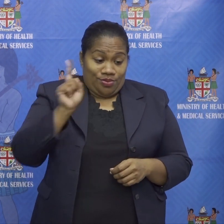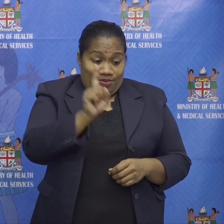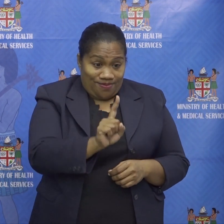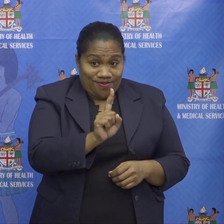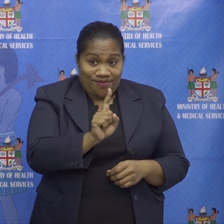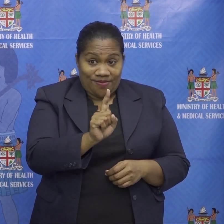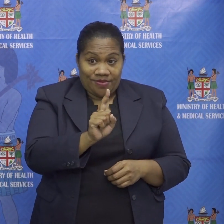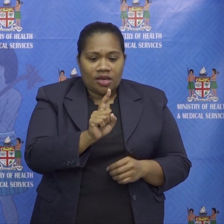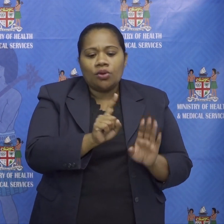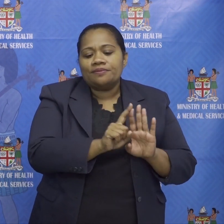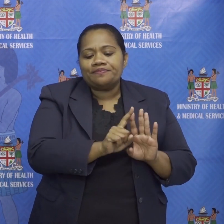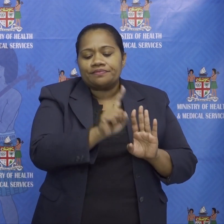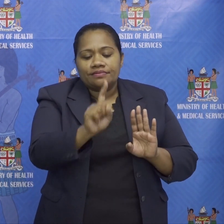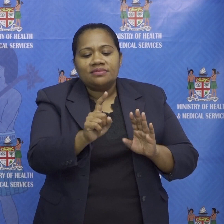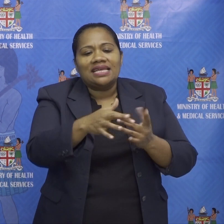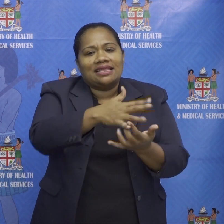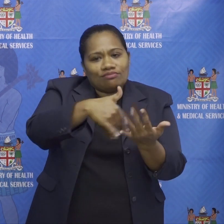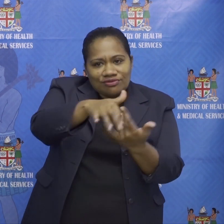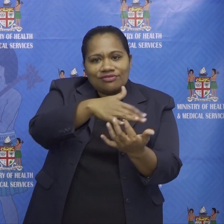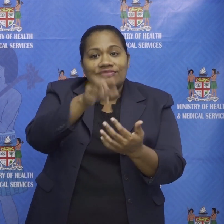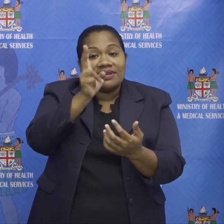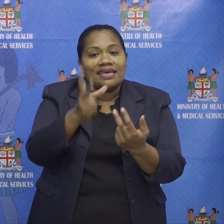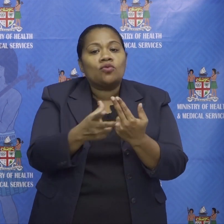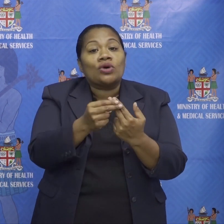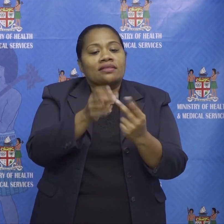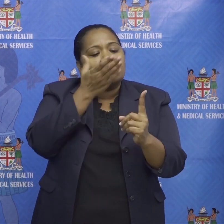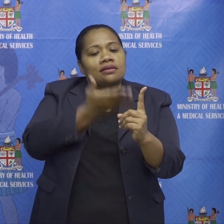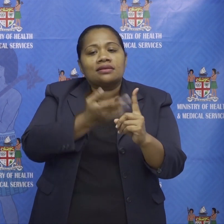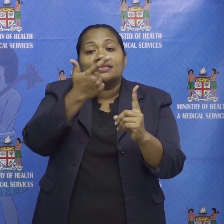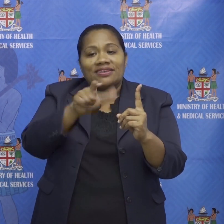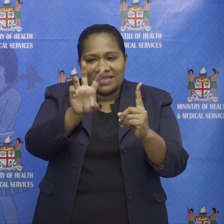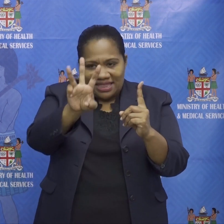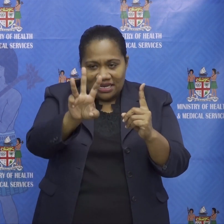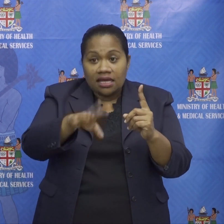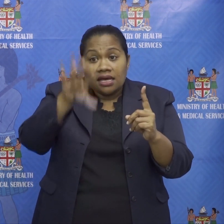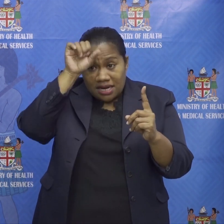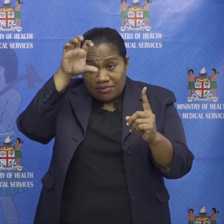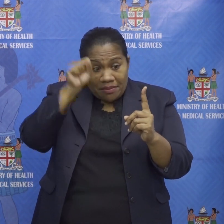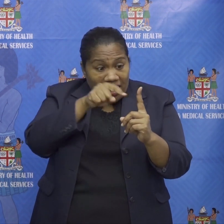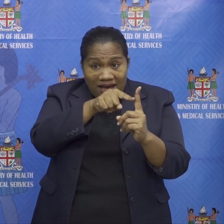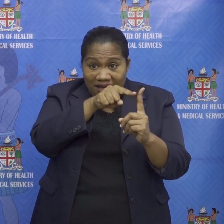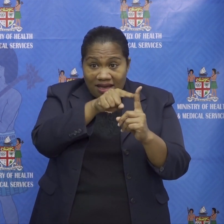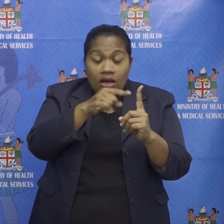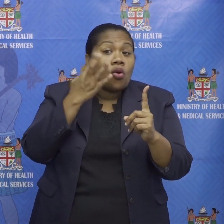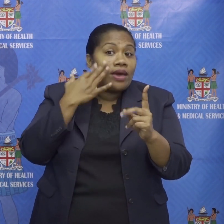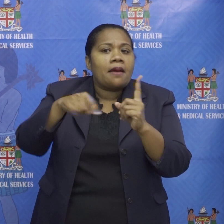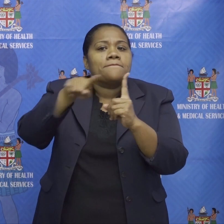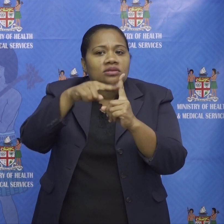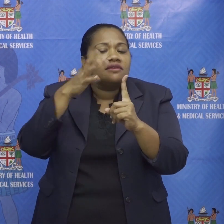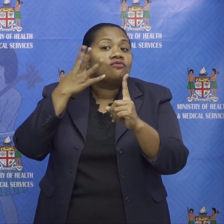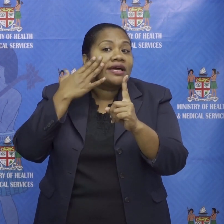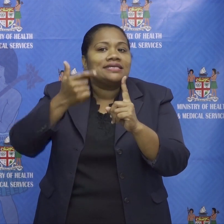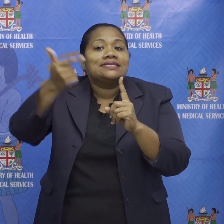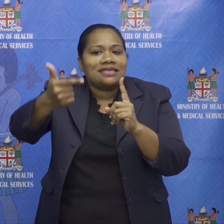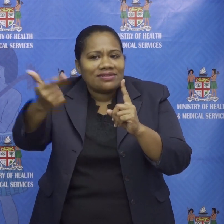again with case number 73 now remember case 73 became positive 117 so